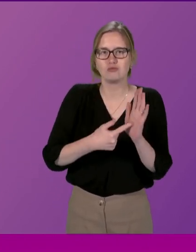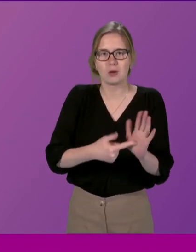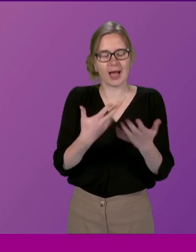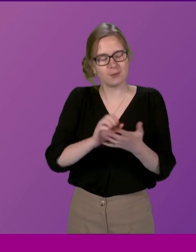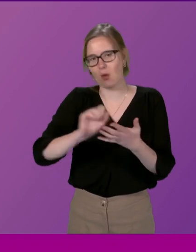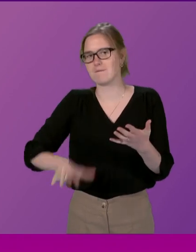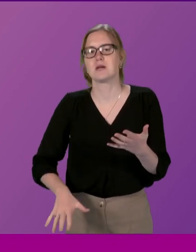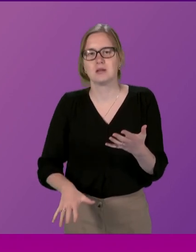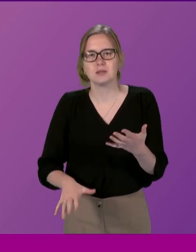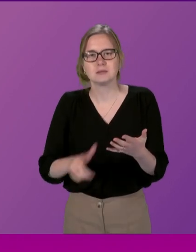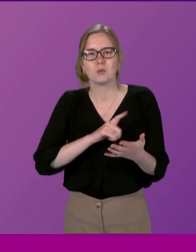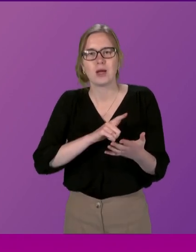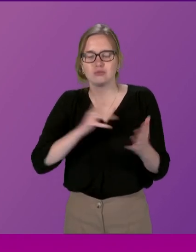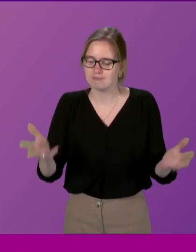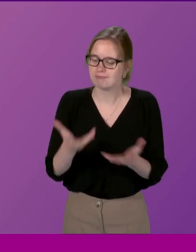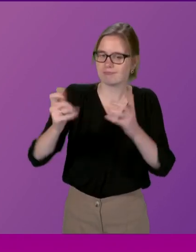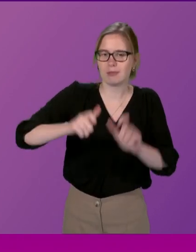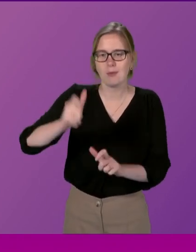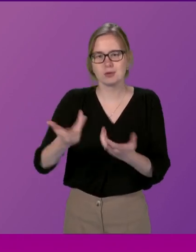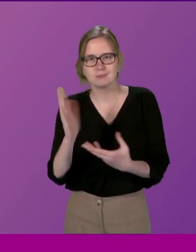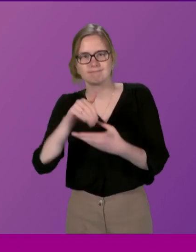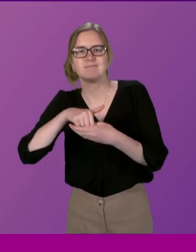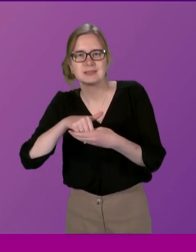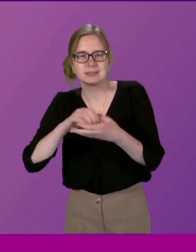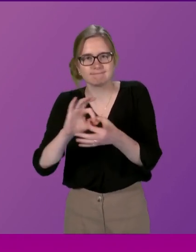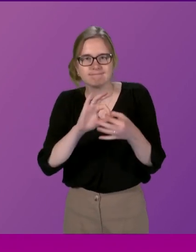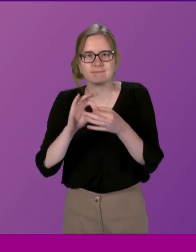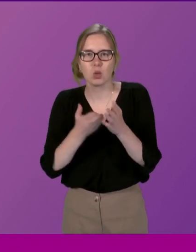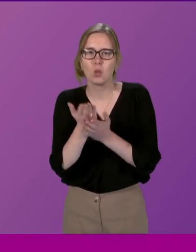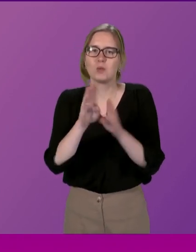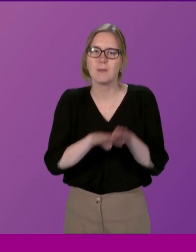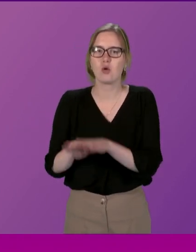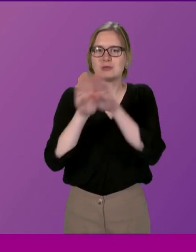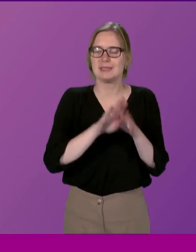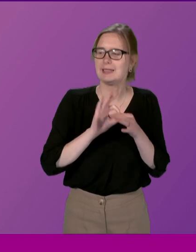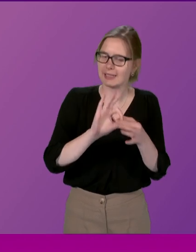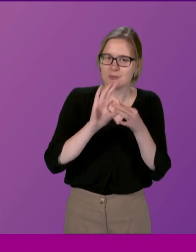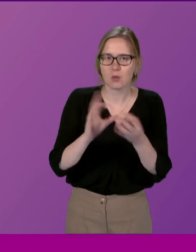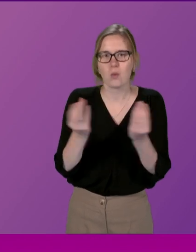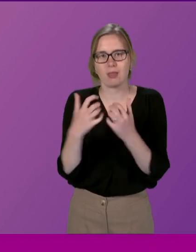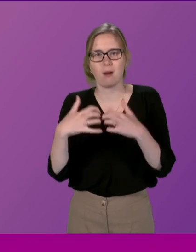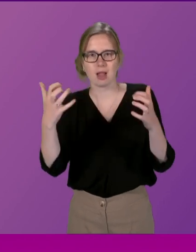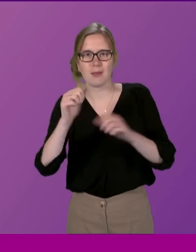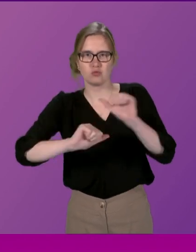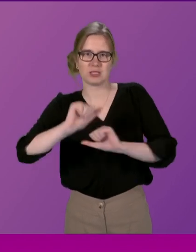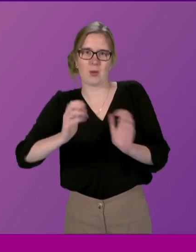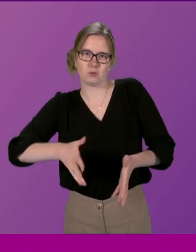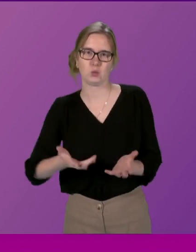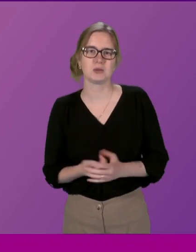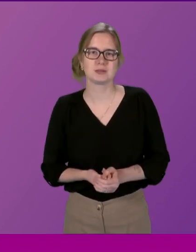be removed to encourage everyone to participate in democracy and engage with the parliamentary process